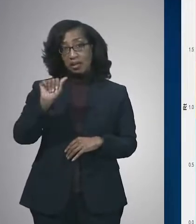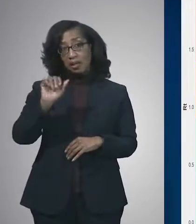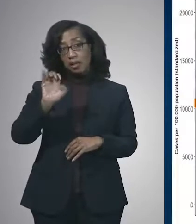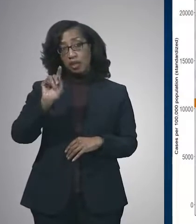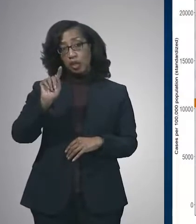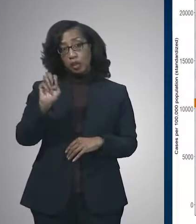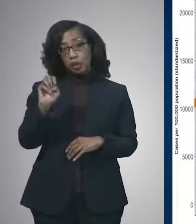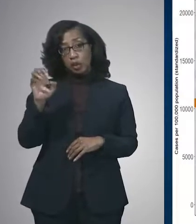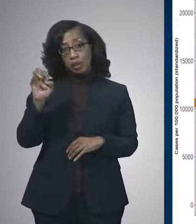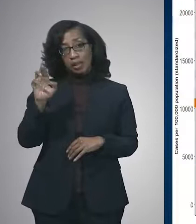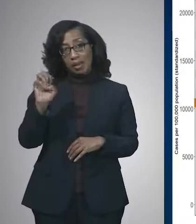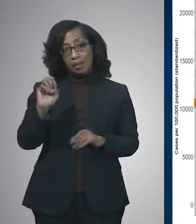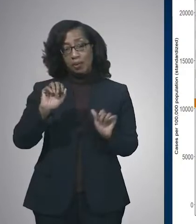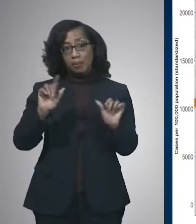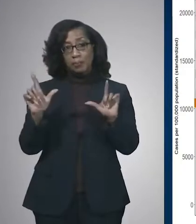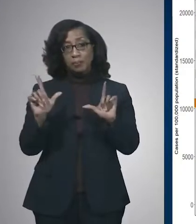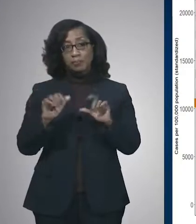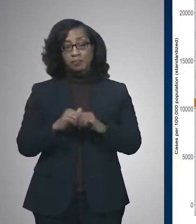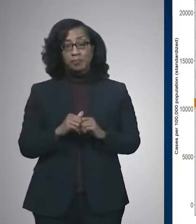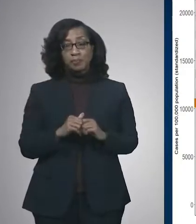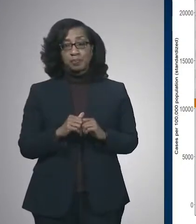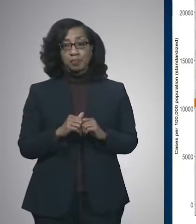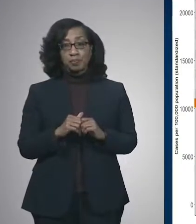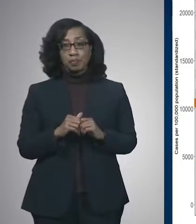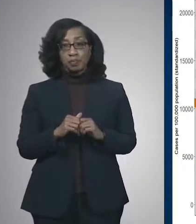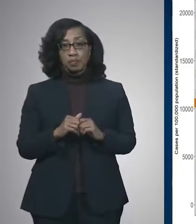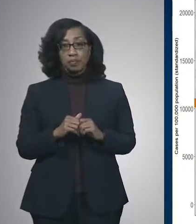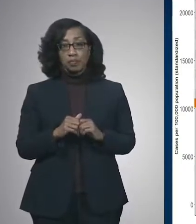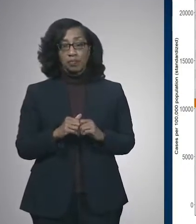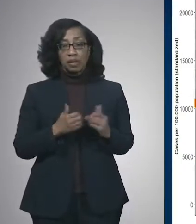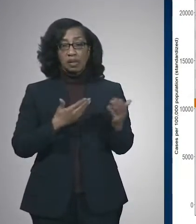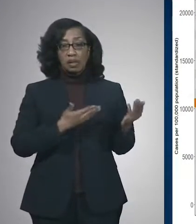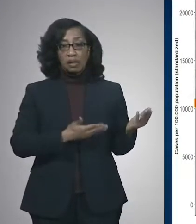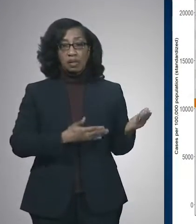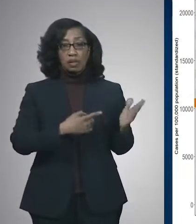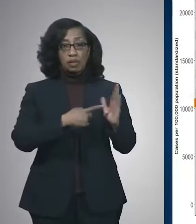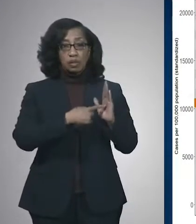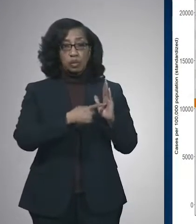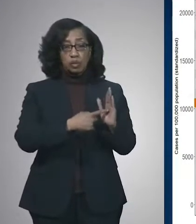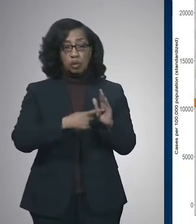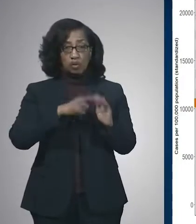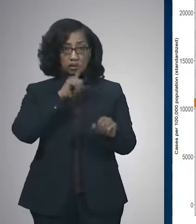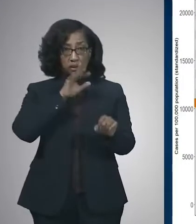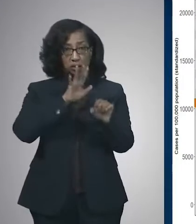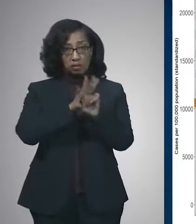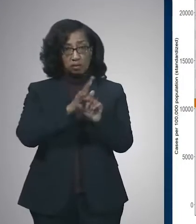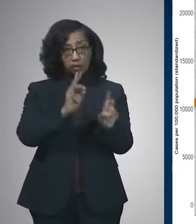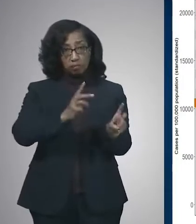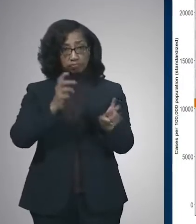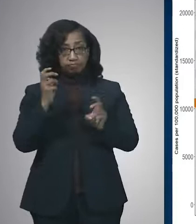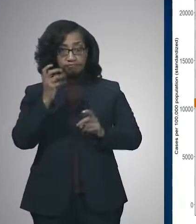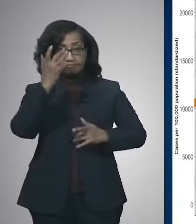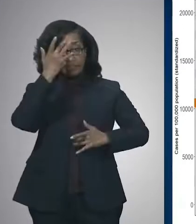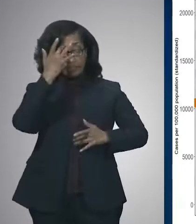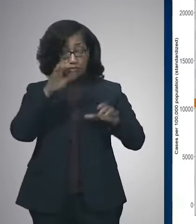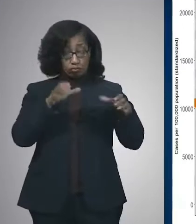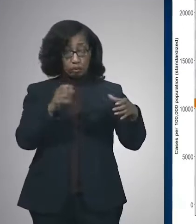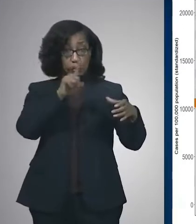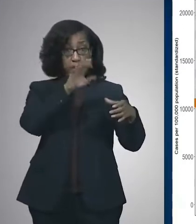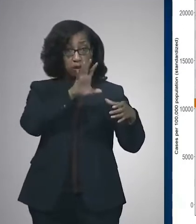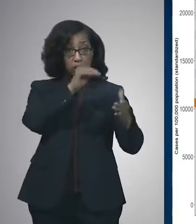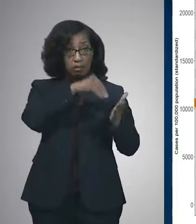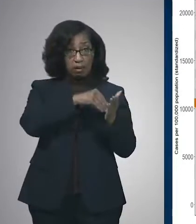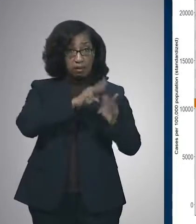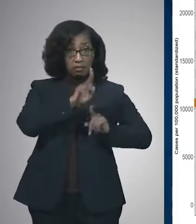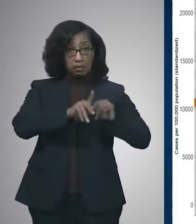Next slide. This chart shows the confirmed cases per 100,000 population for the areas surrounding the